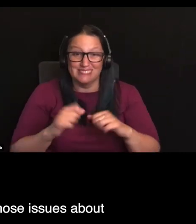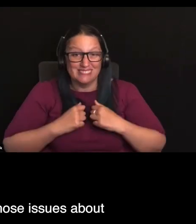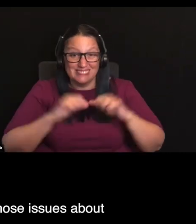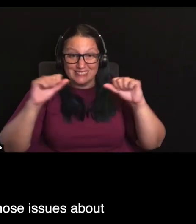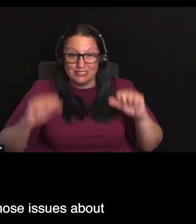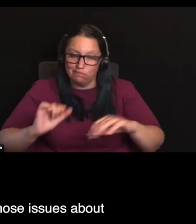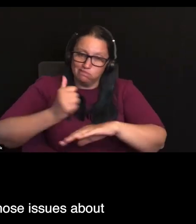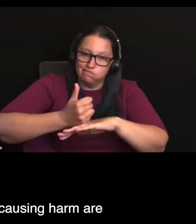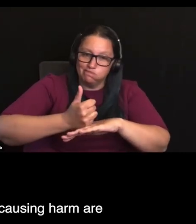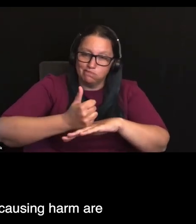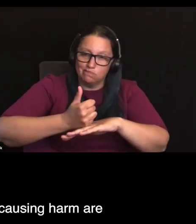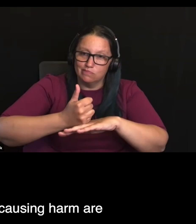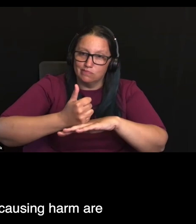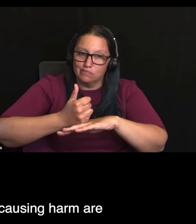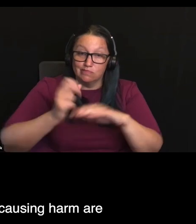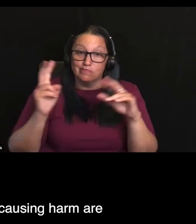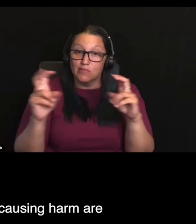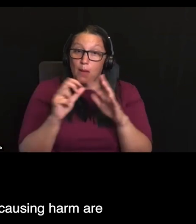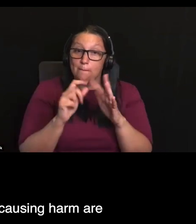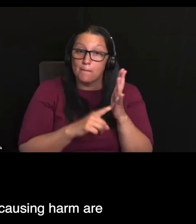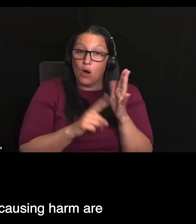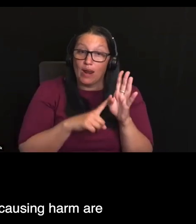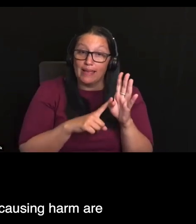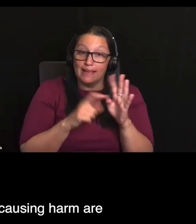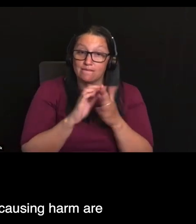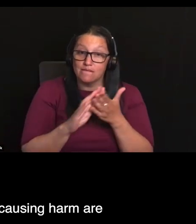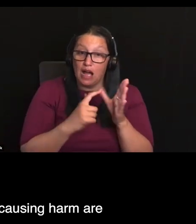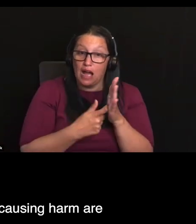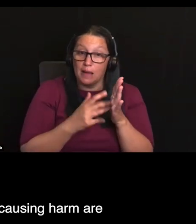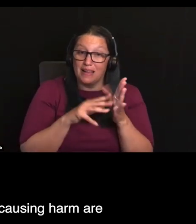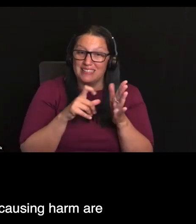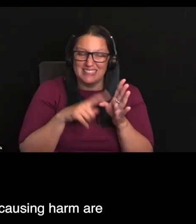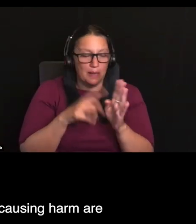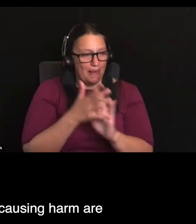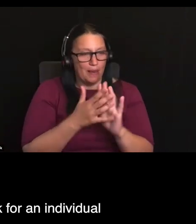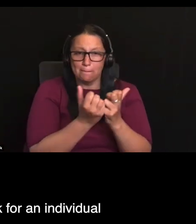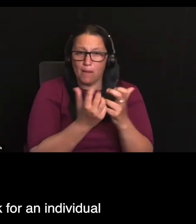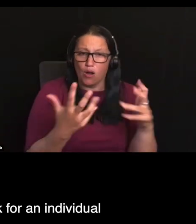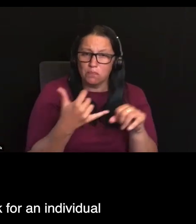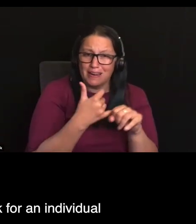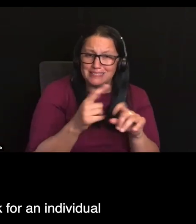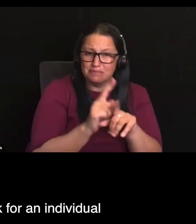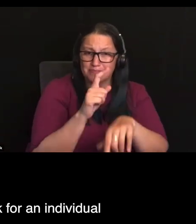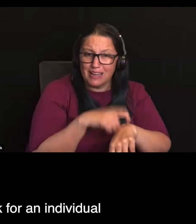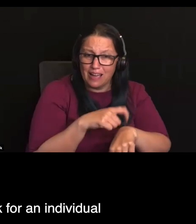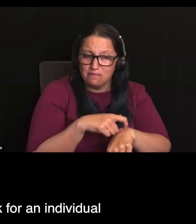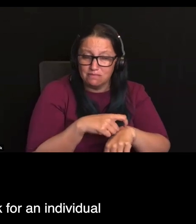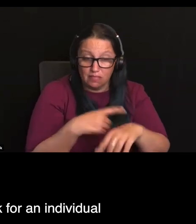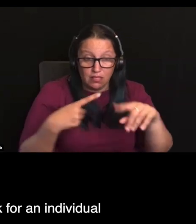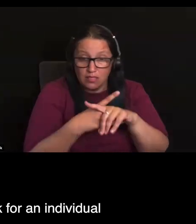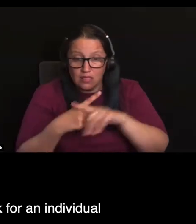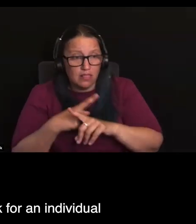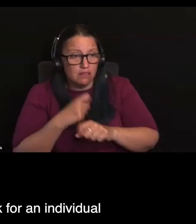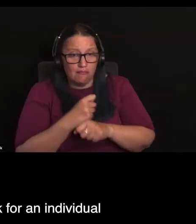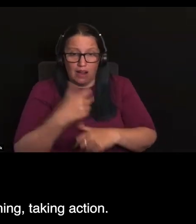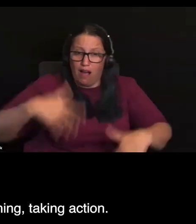those issues about polypharmacy and polypharmacy causing harm are identified and recognised as a risk